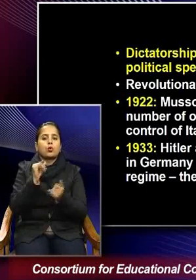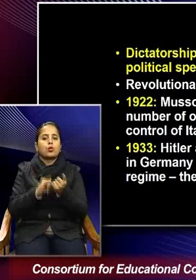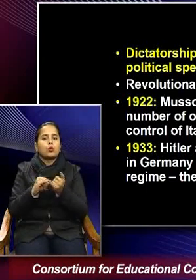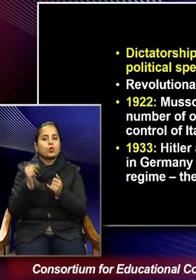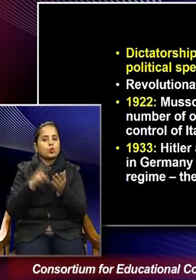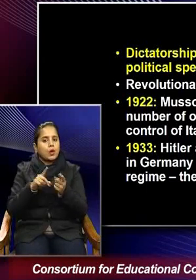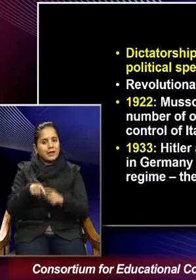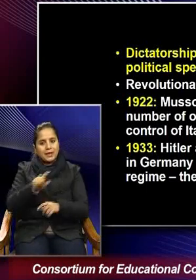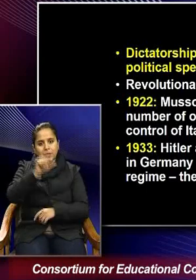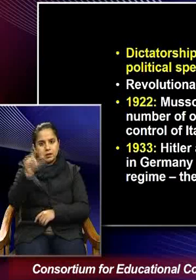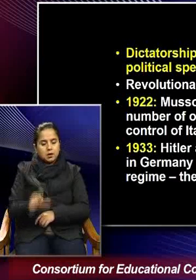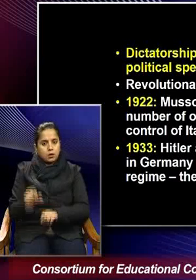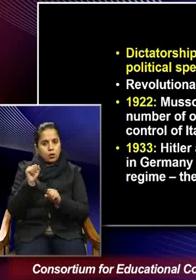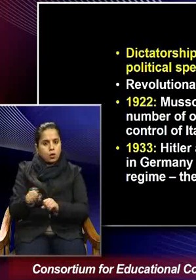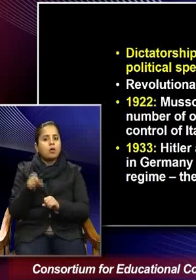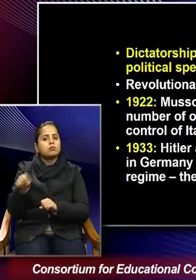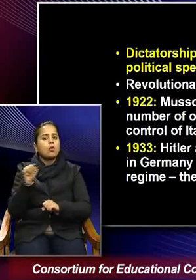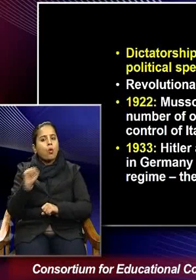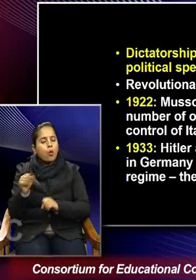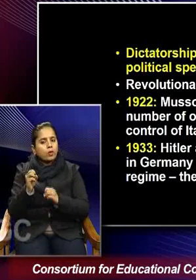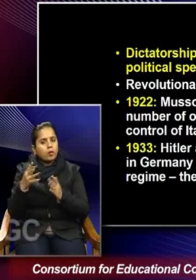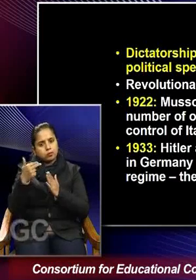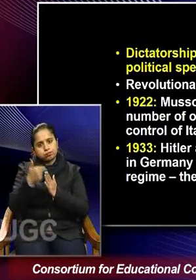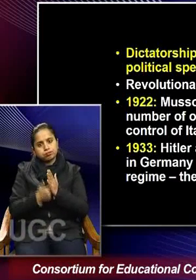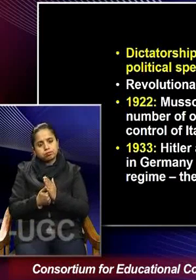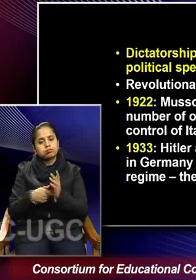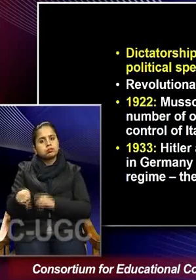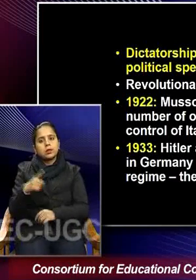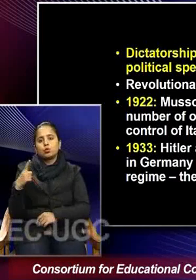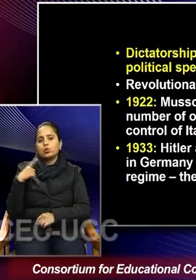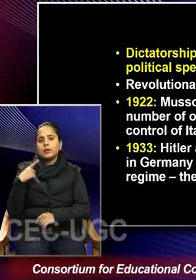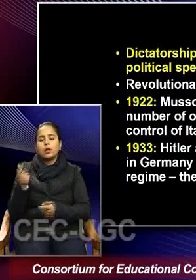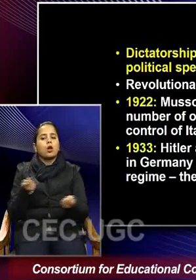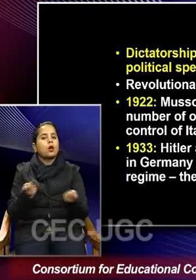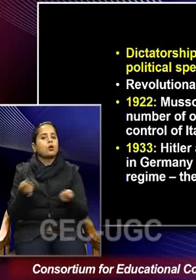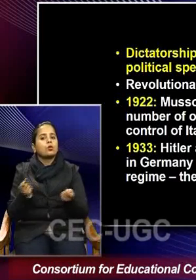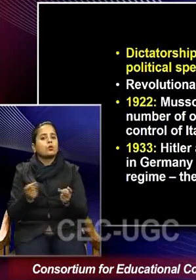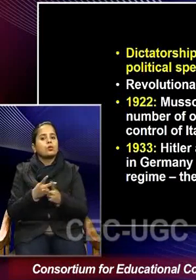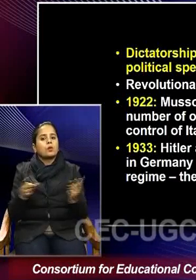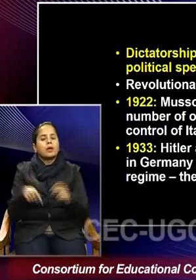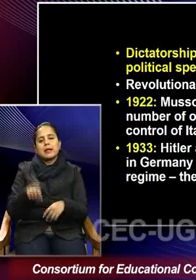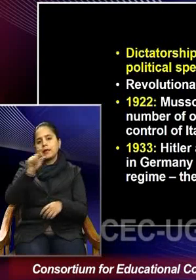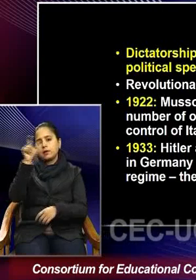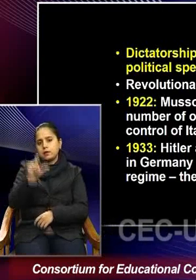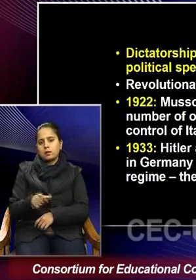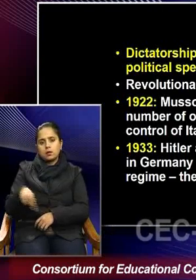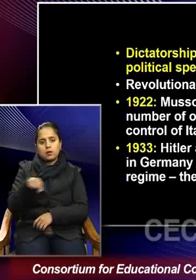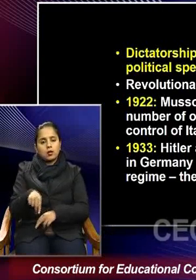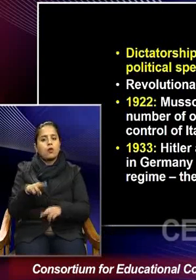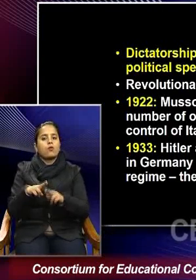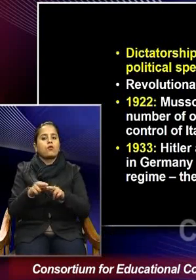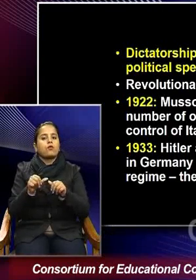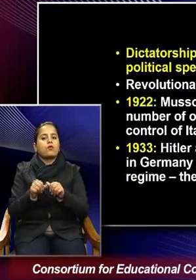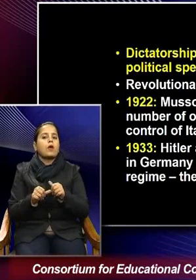setting the pattern for a number of other leaders by assuming control of Italy through fascism.